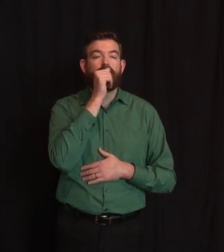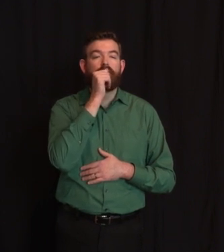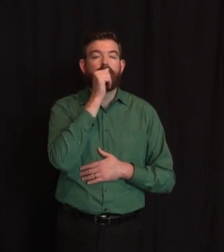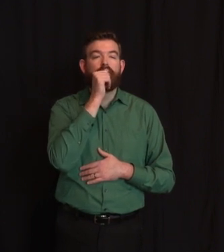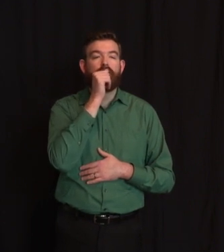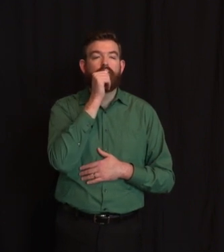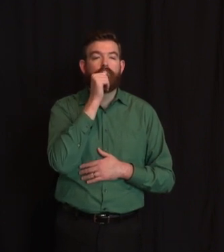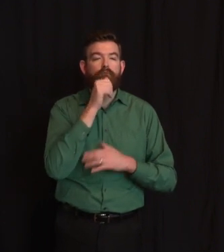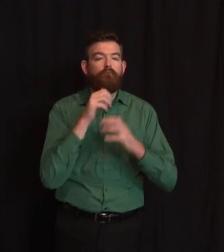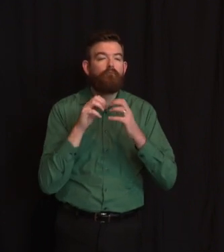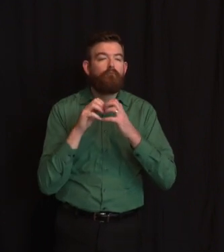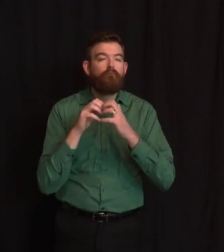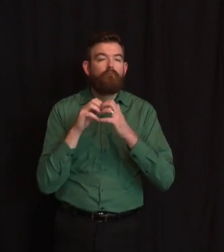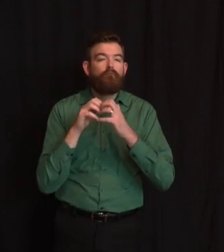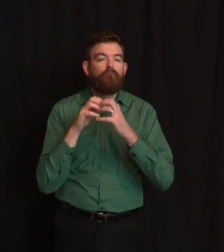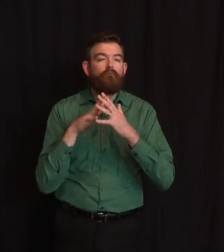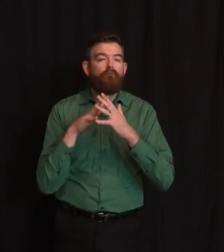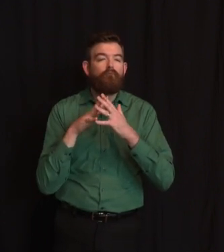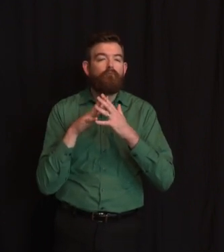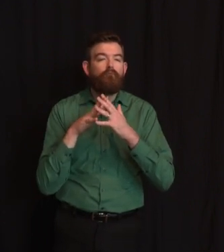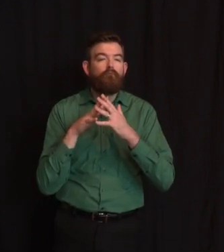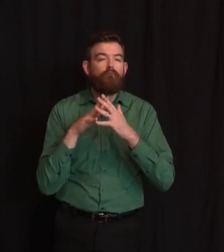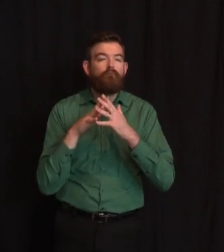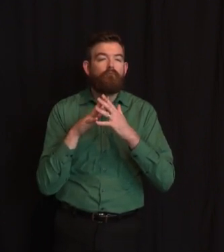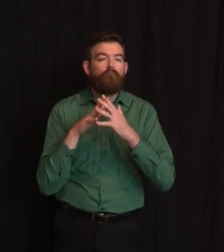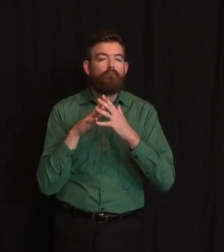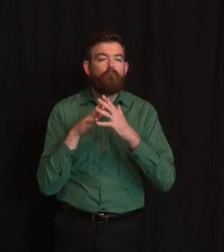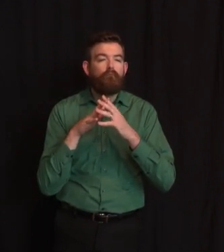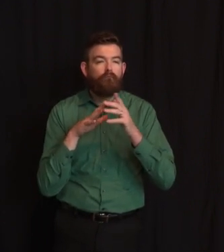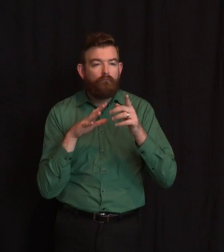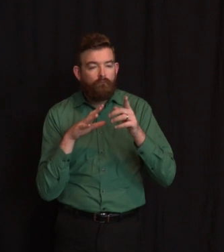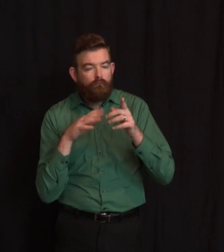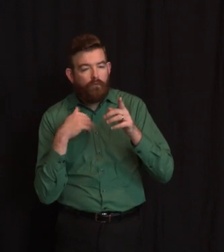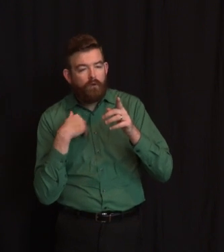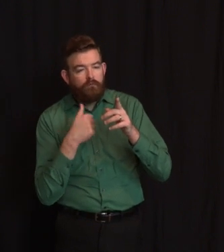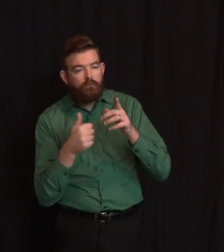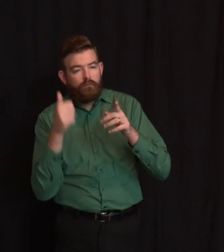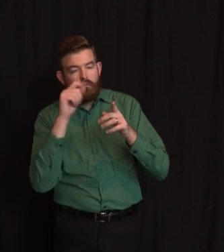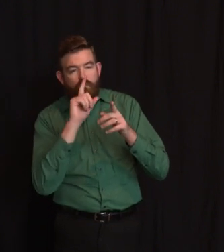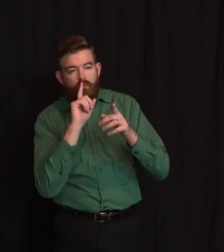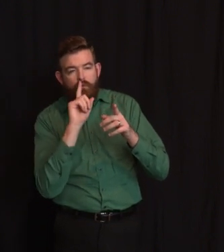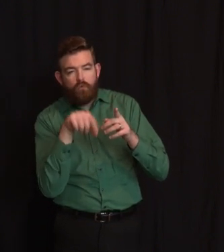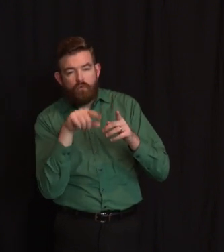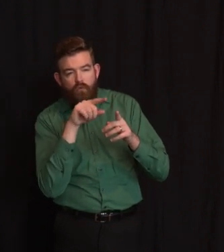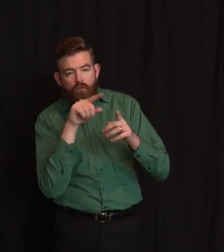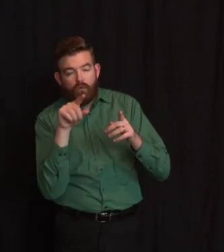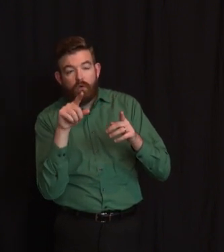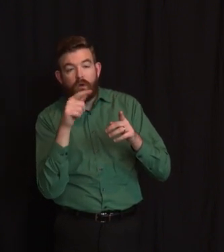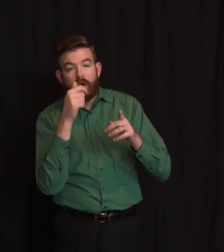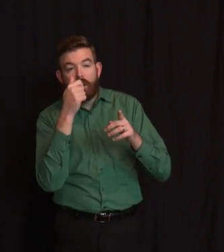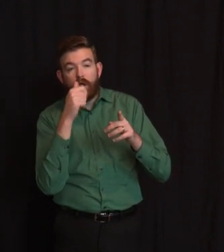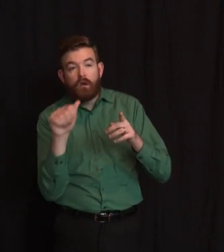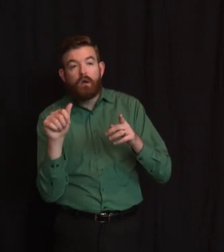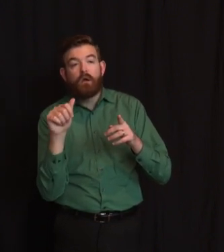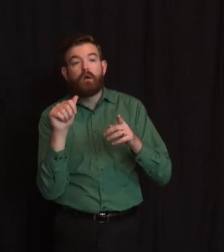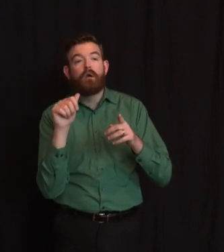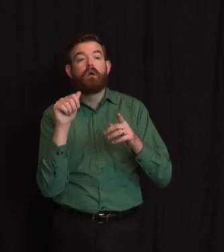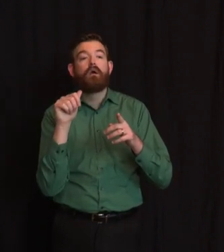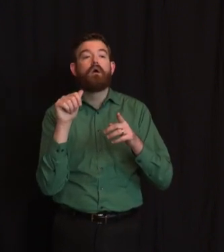involving a unit where there's a lease for somebody to occupy it can continue. So they're saying, even though it's a huge building,